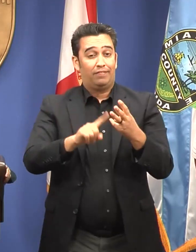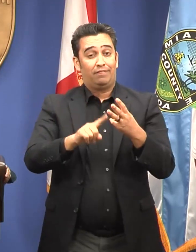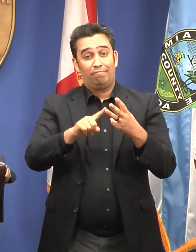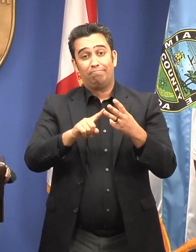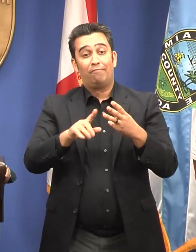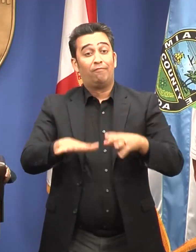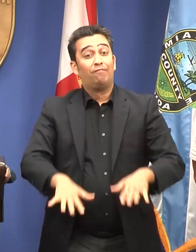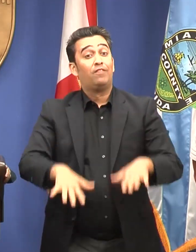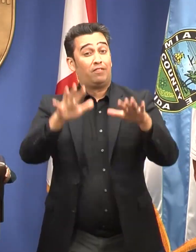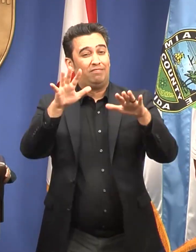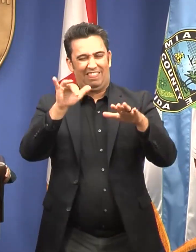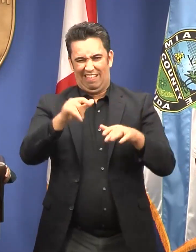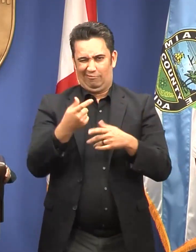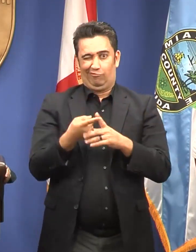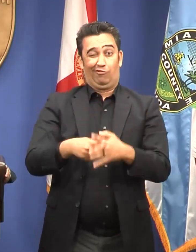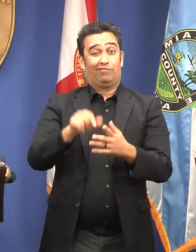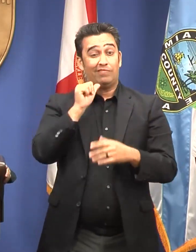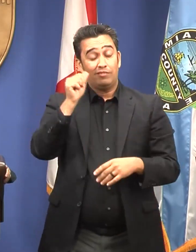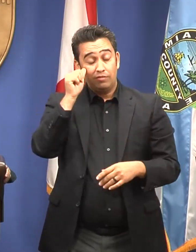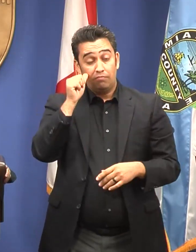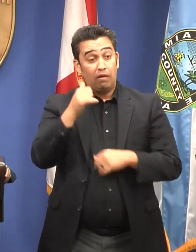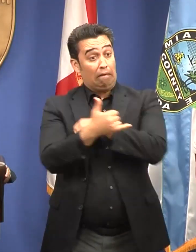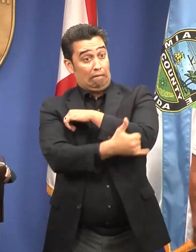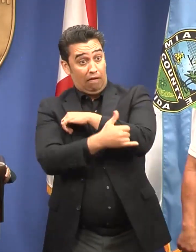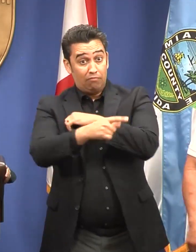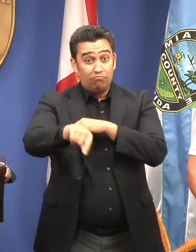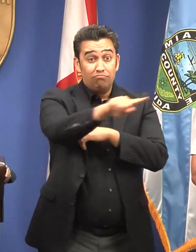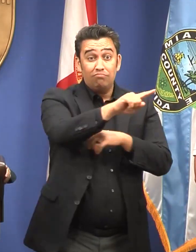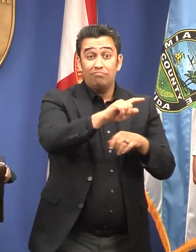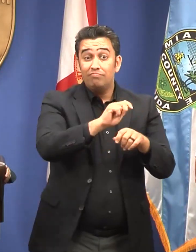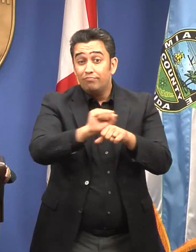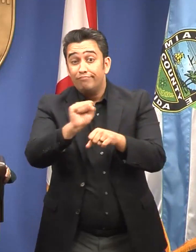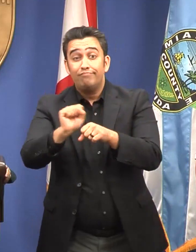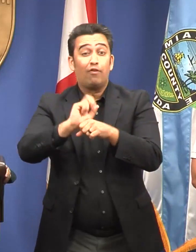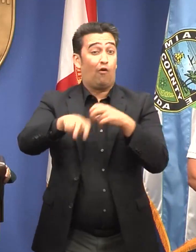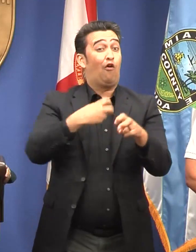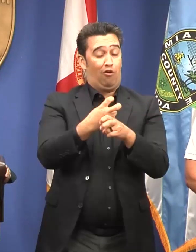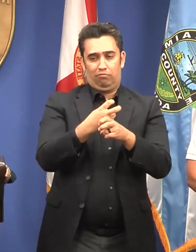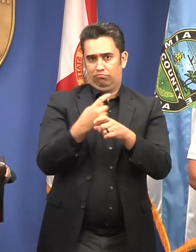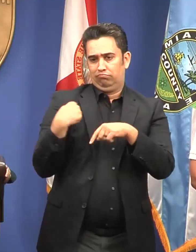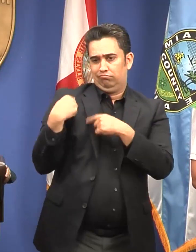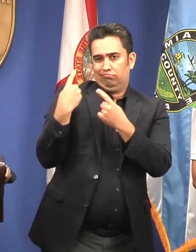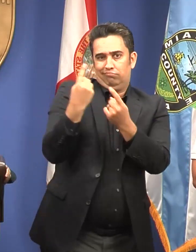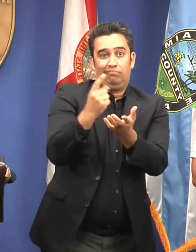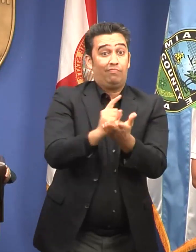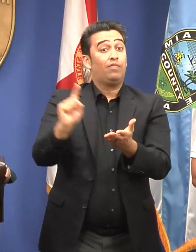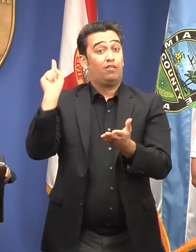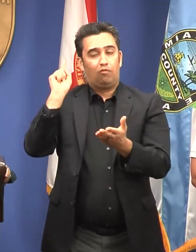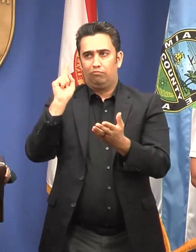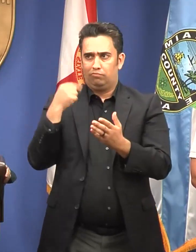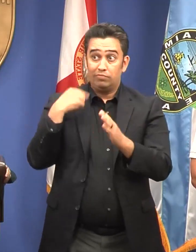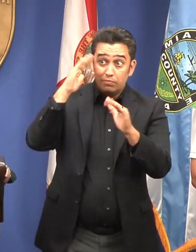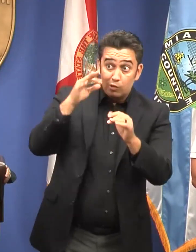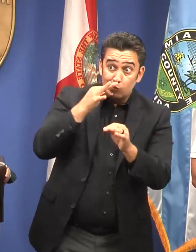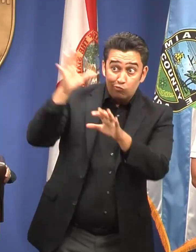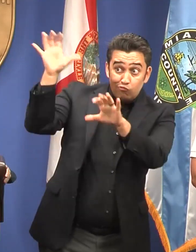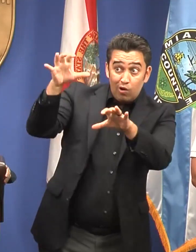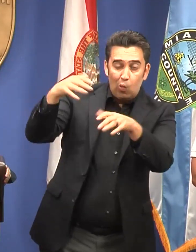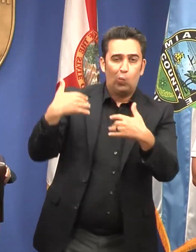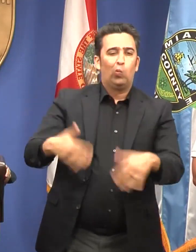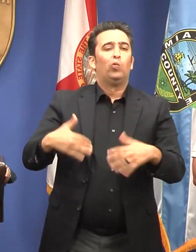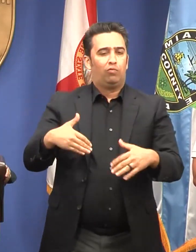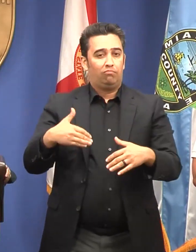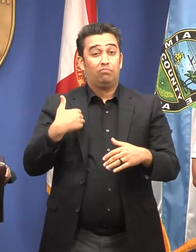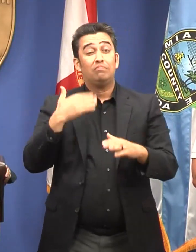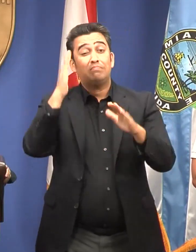County teams have been working hard for days since last week to prepare for the extra rainfall, and we urge all of our residents